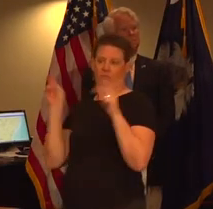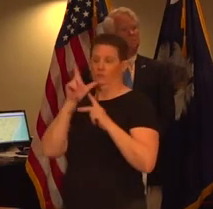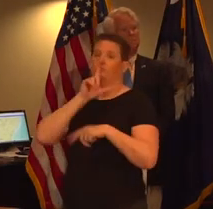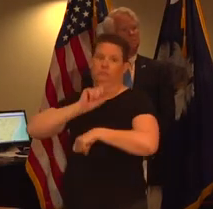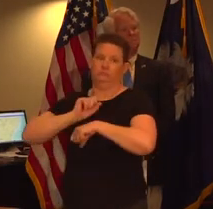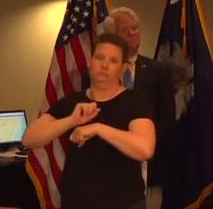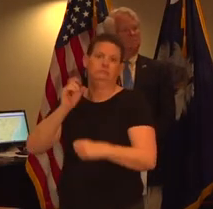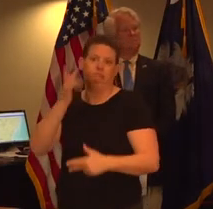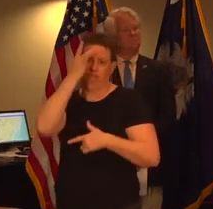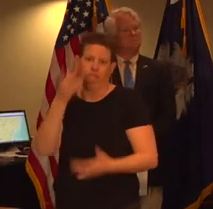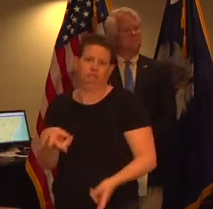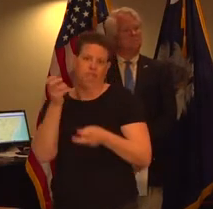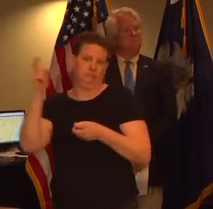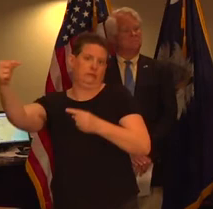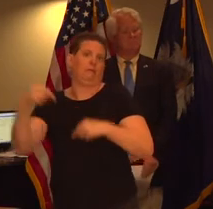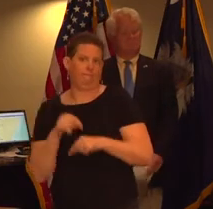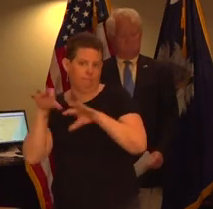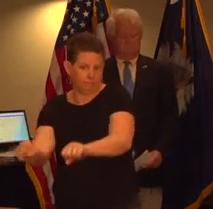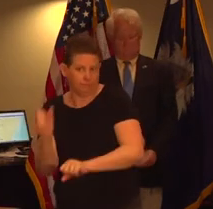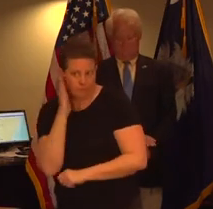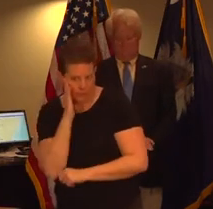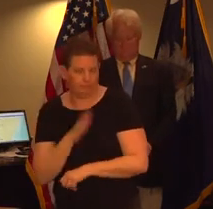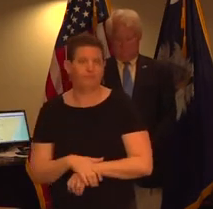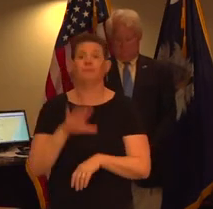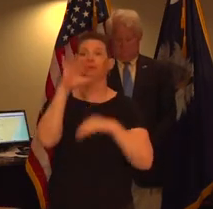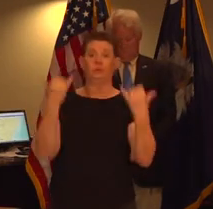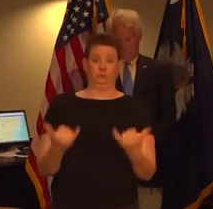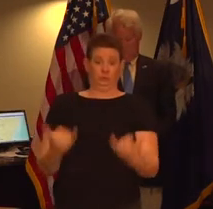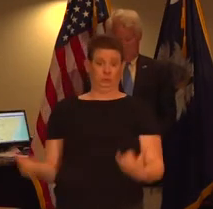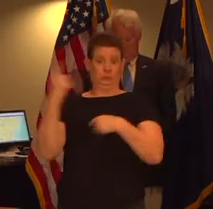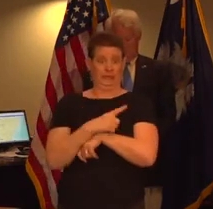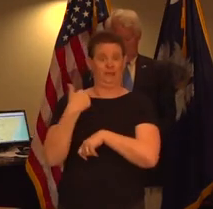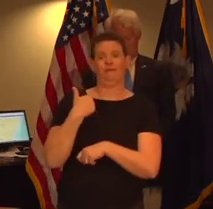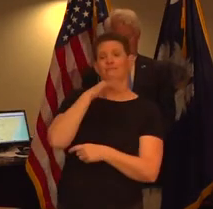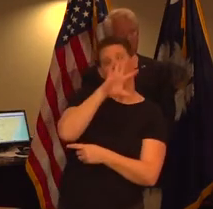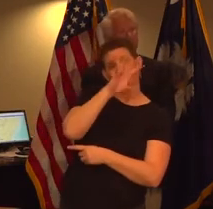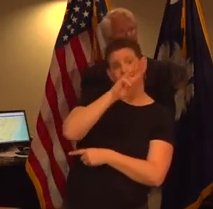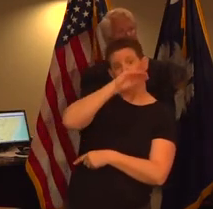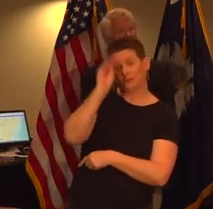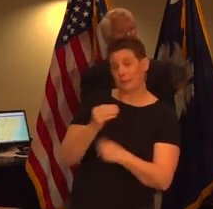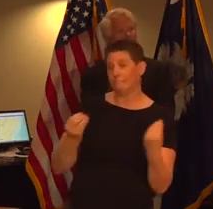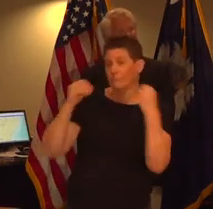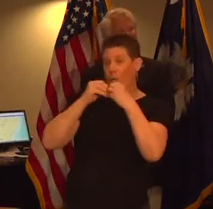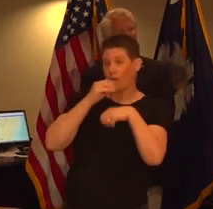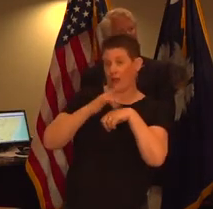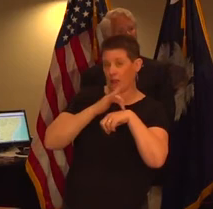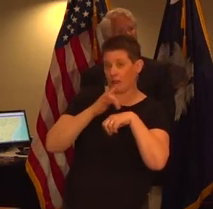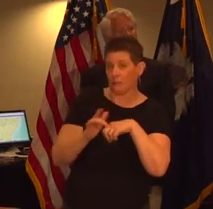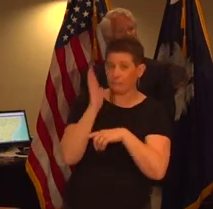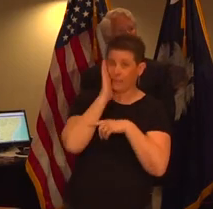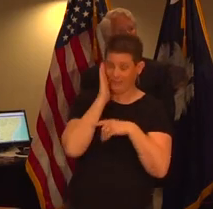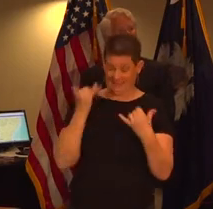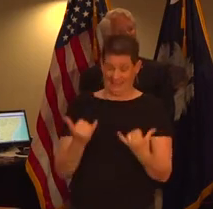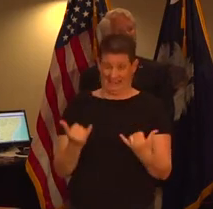be coming in as a result of the virus well today there are 56 percent more vacant hospital beds today